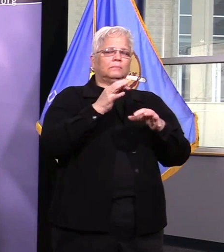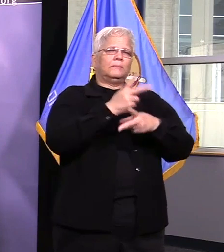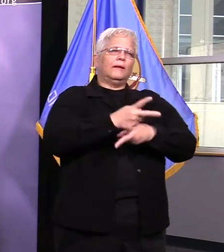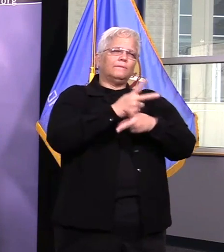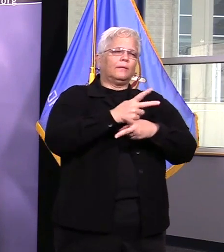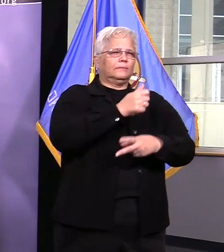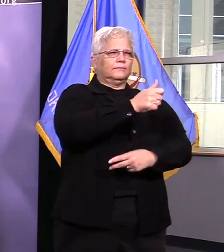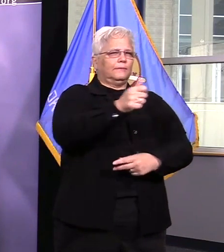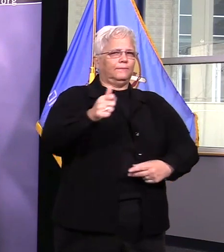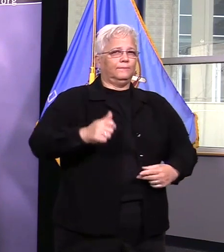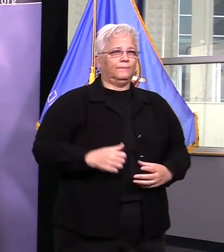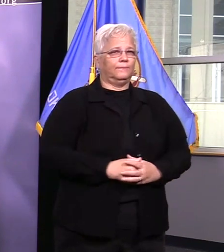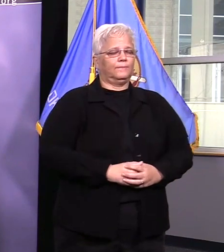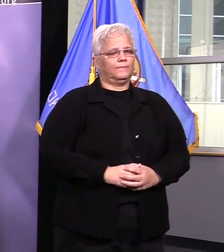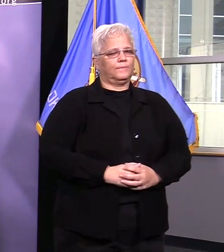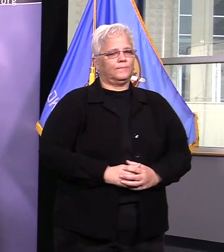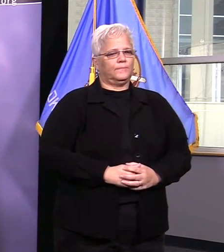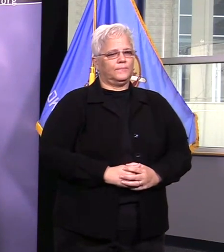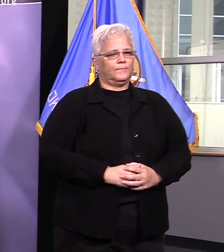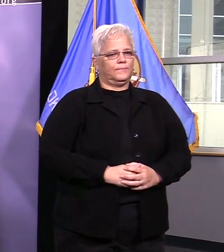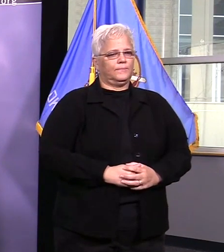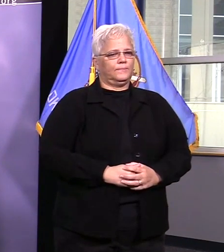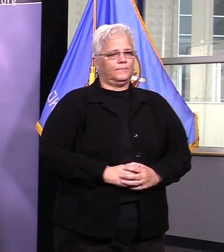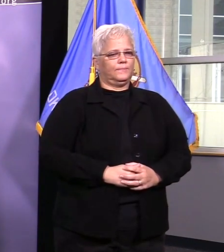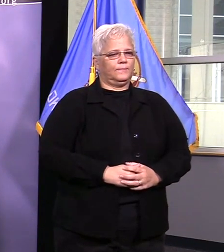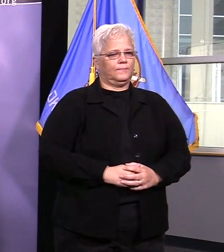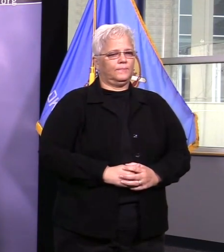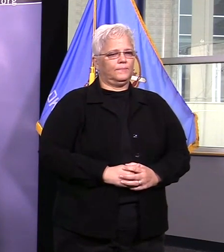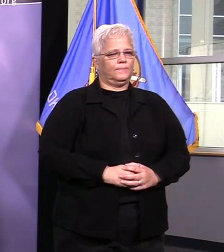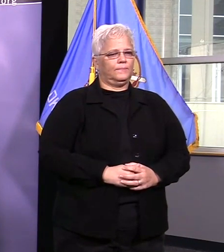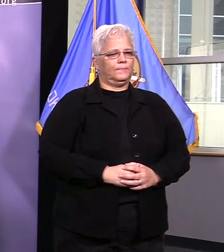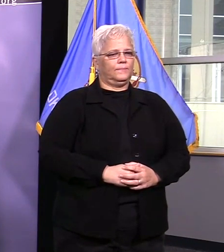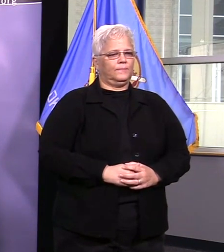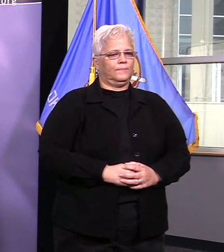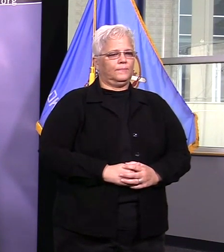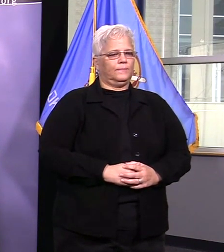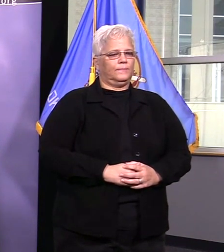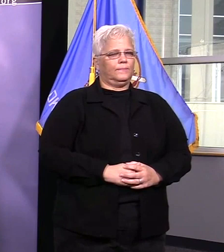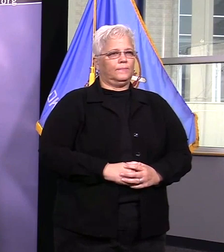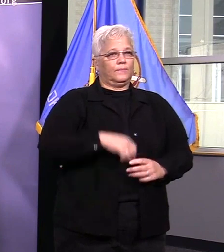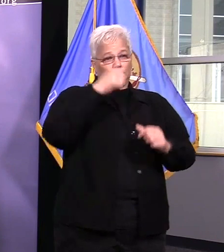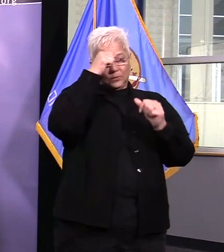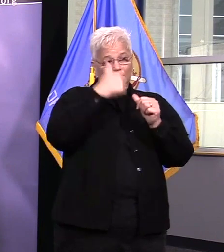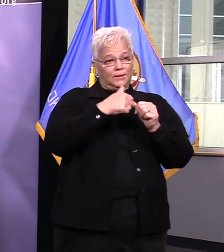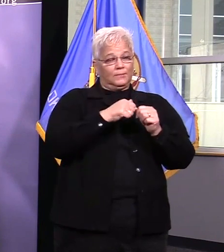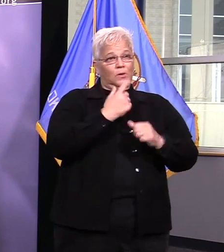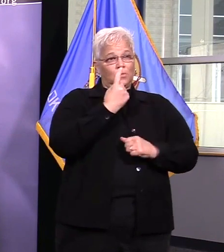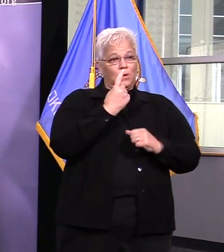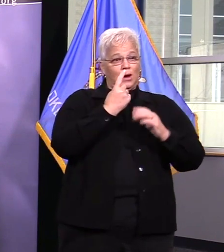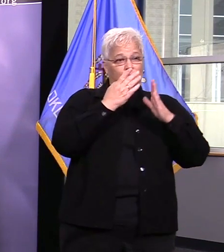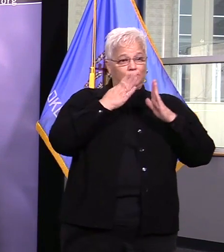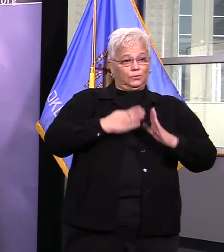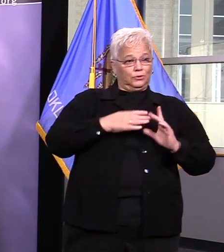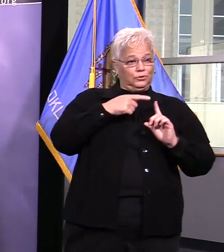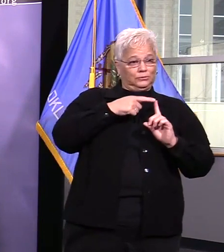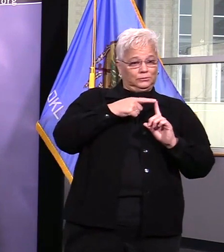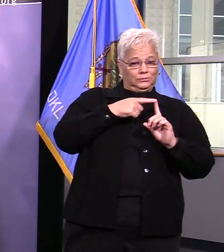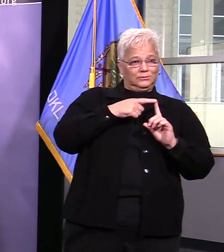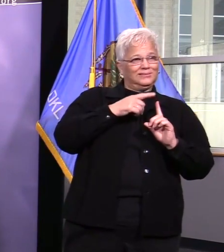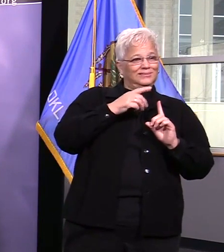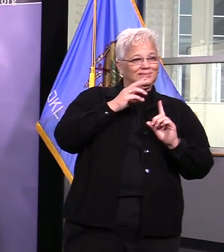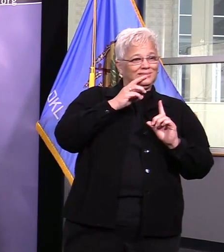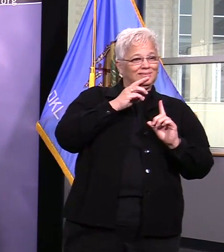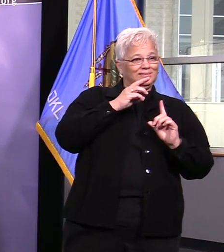every day at one week you'll have 64 cents, at two weeks you'll have 81 dollars, at three weeks you'll have over five